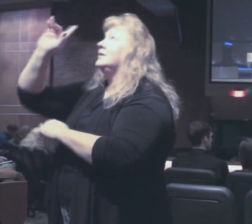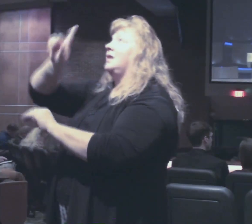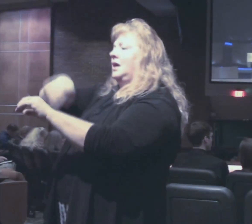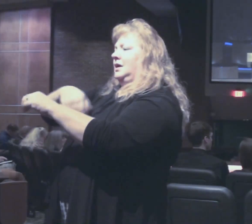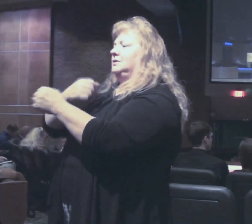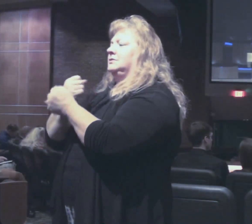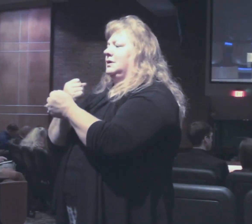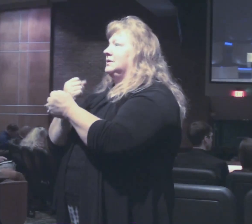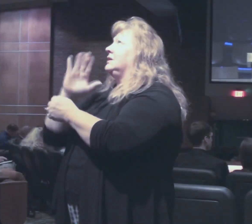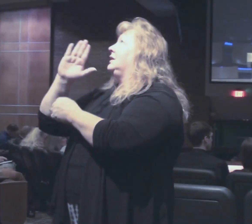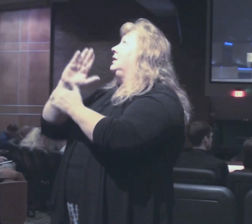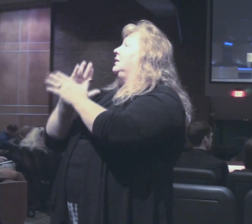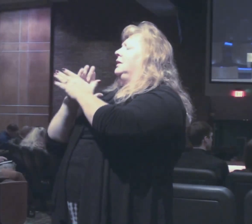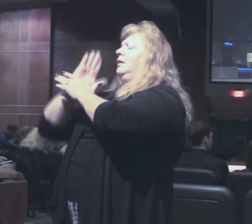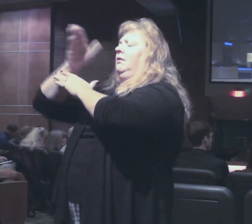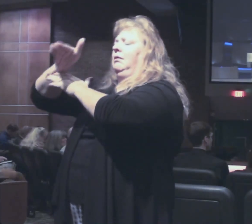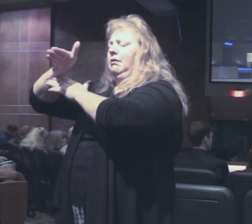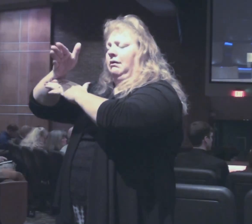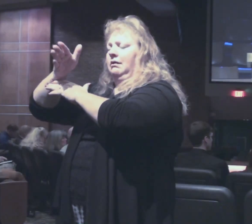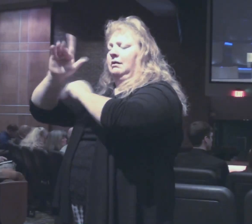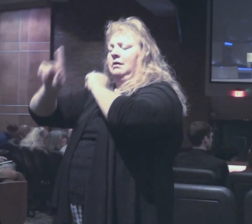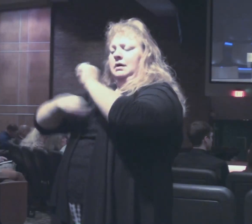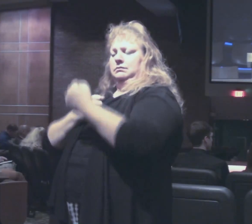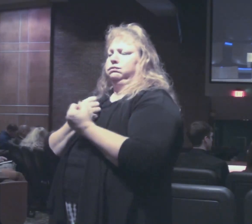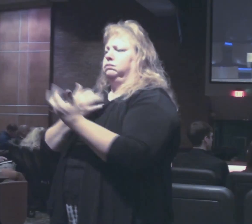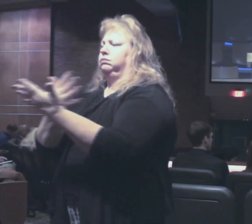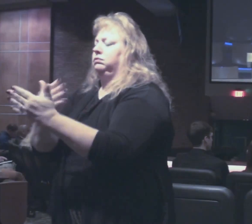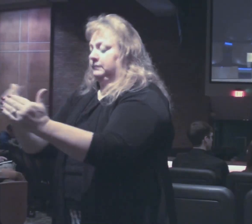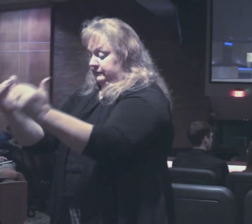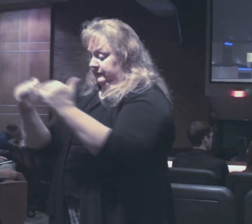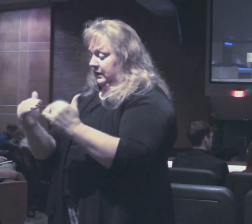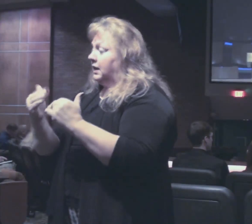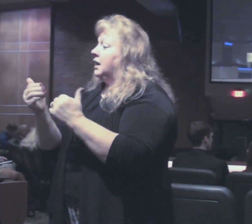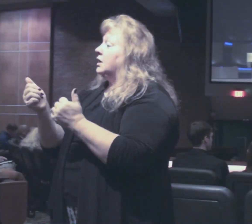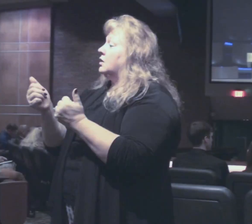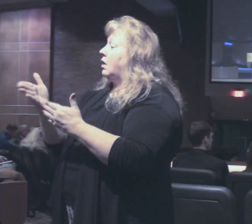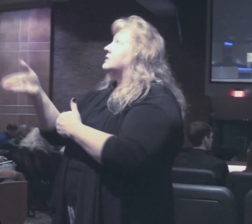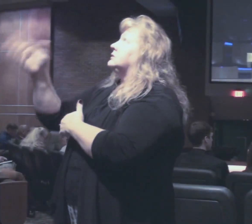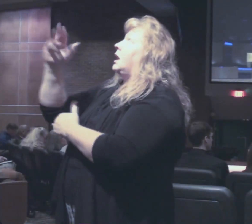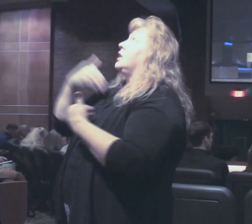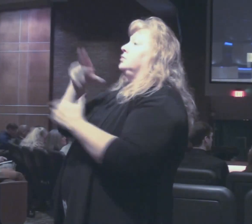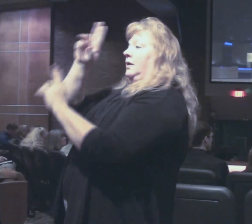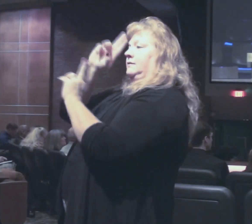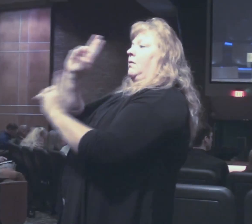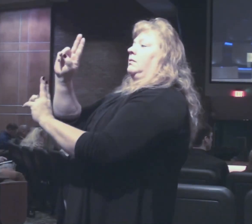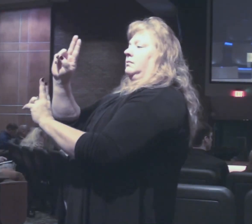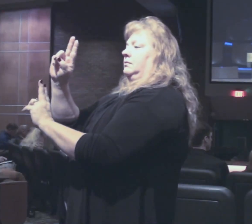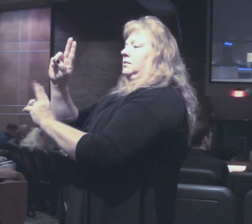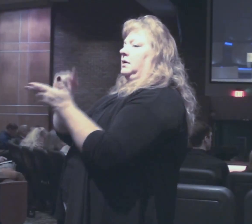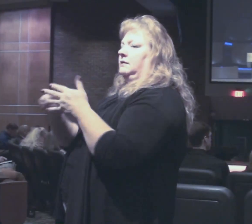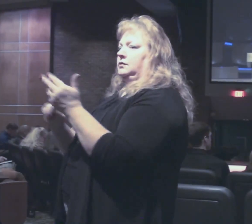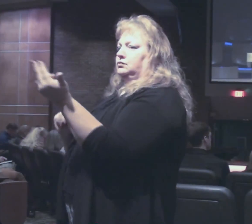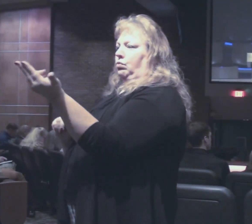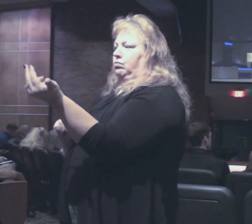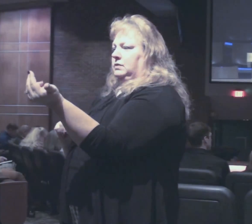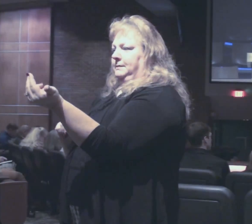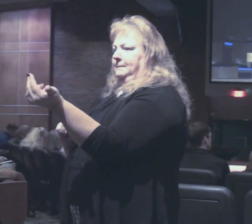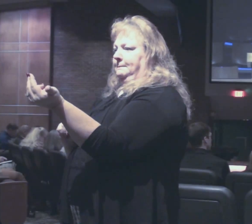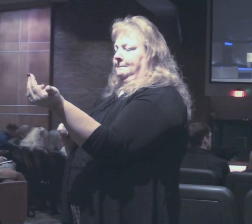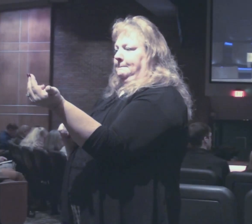the surpassing grace of God in you it causes God to be glorified verse thirteen